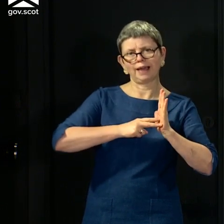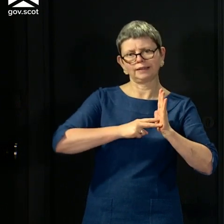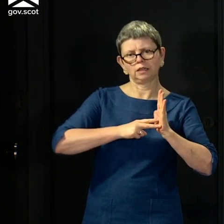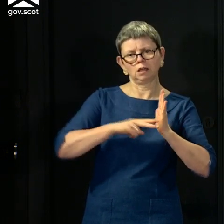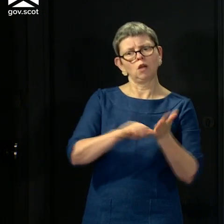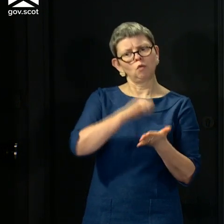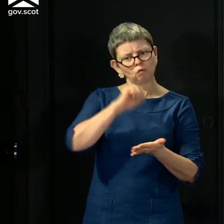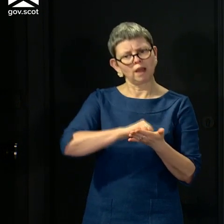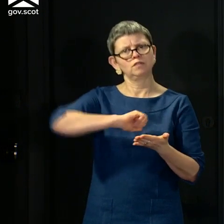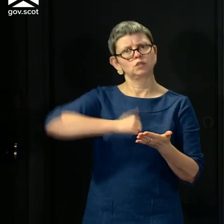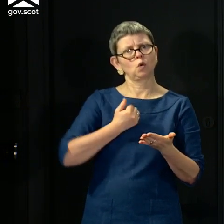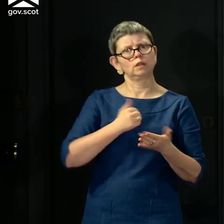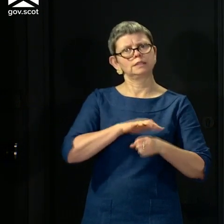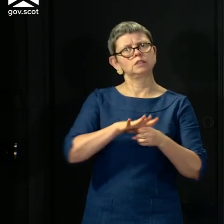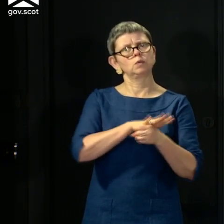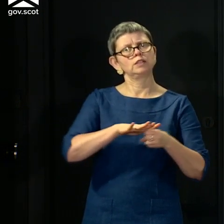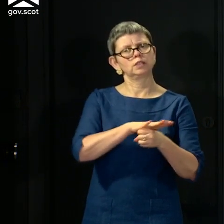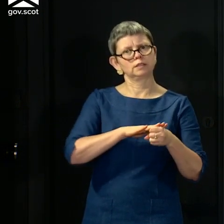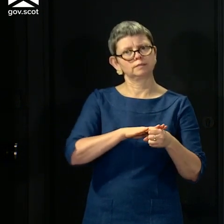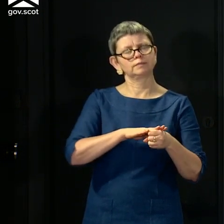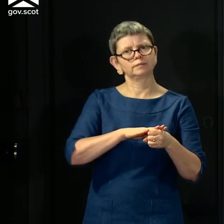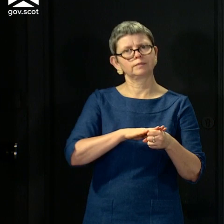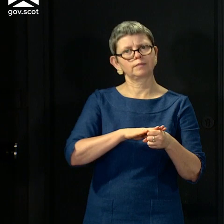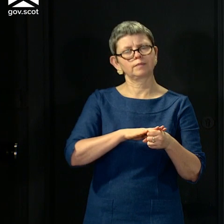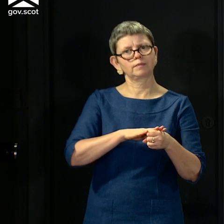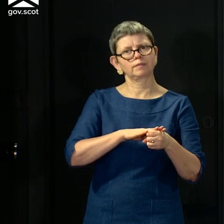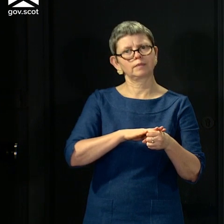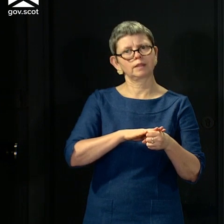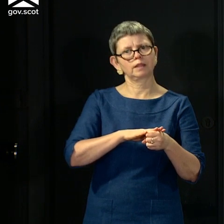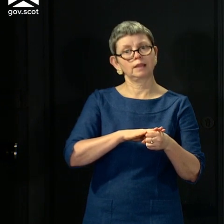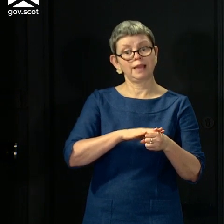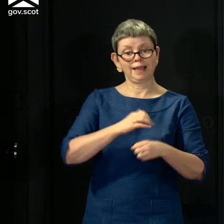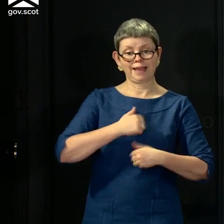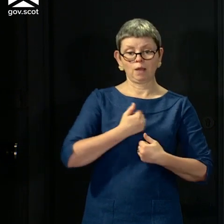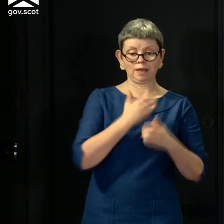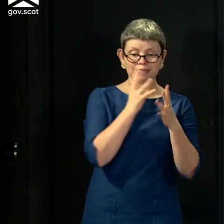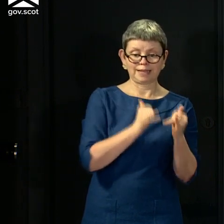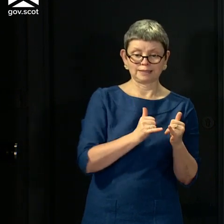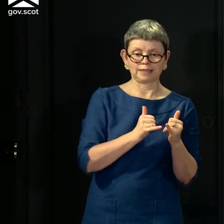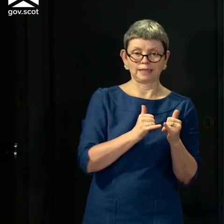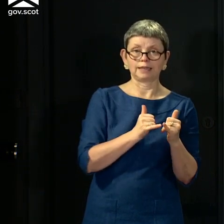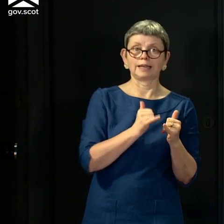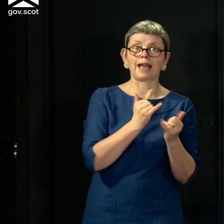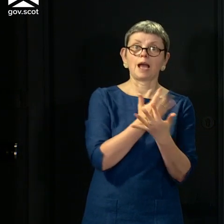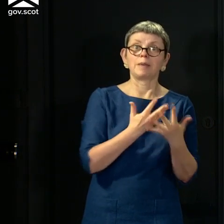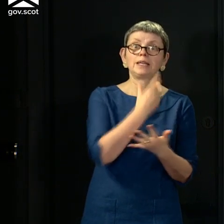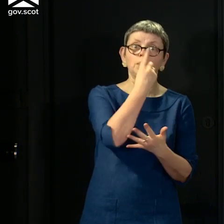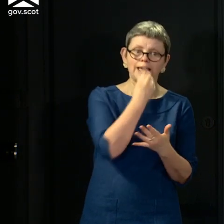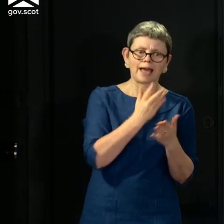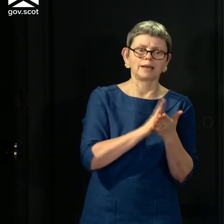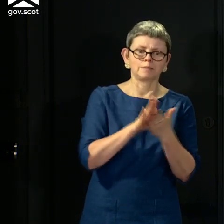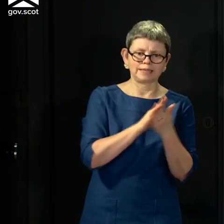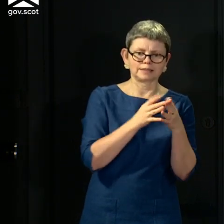circumstances. And we have taken steps to build capacity of testing that then allows us to expand eligibility